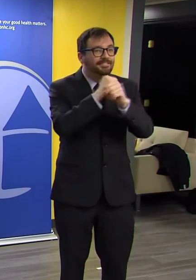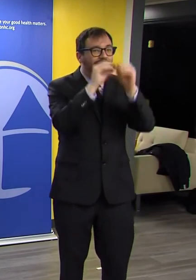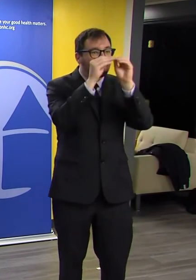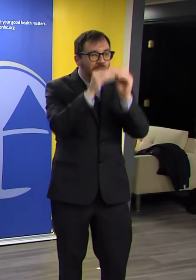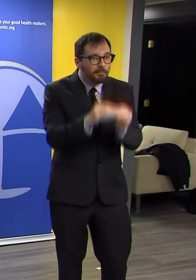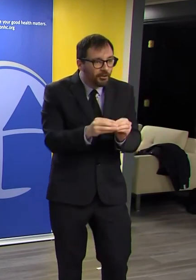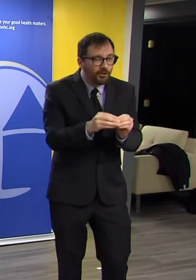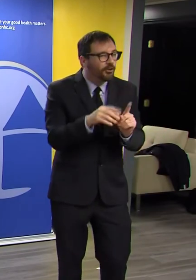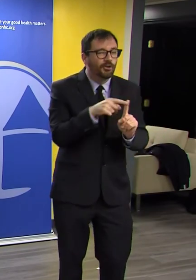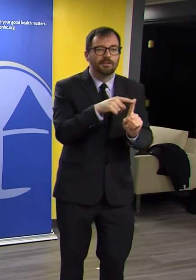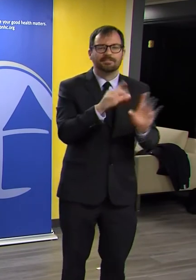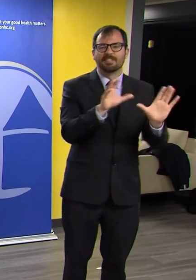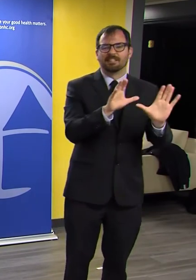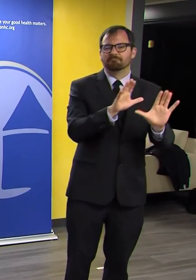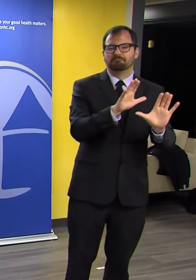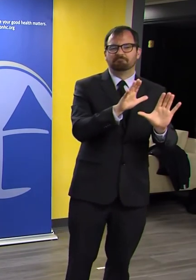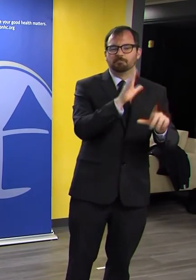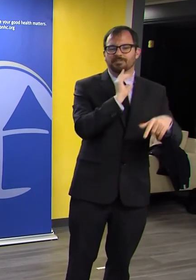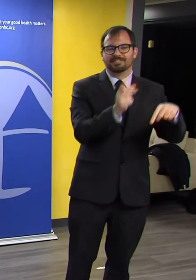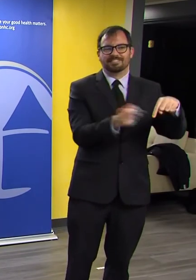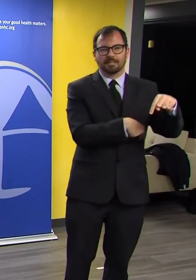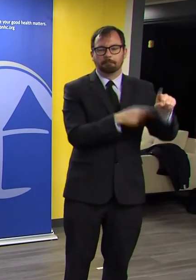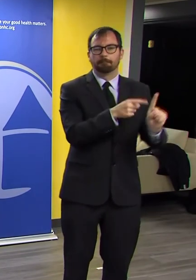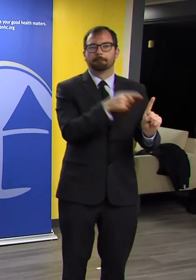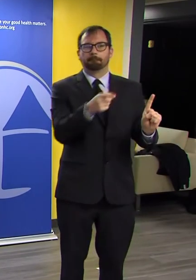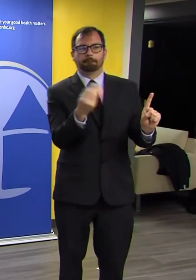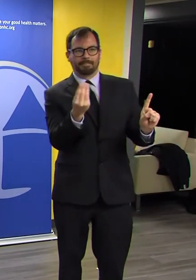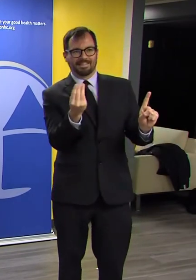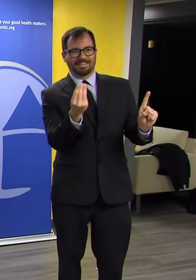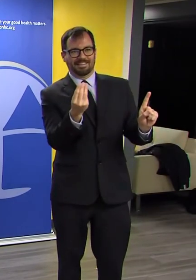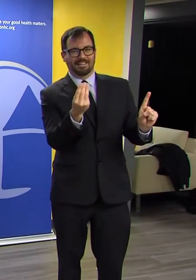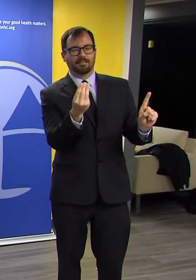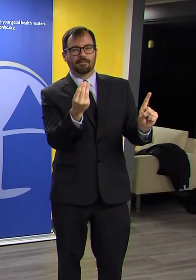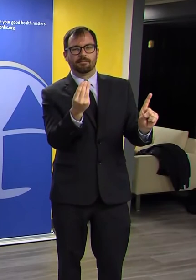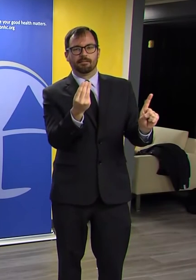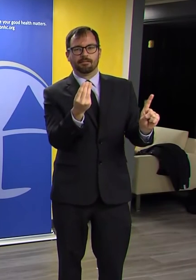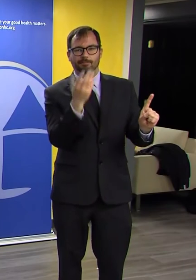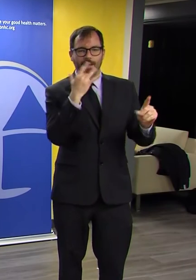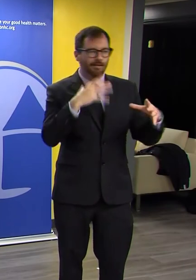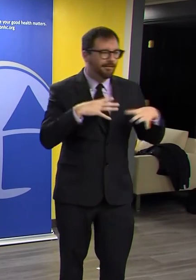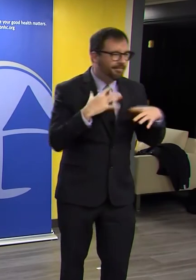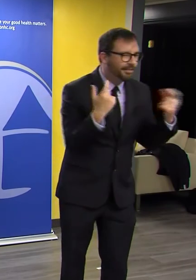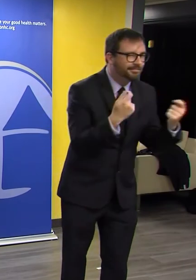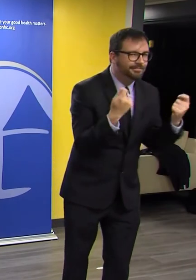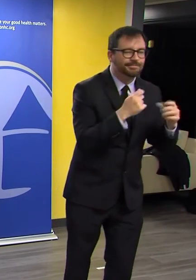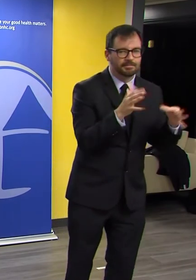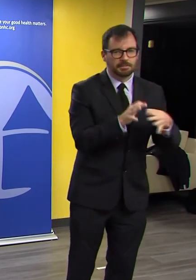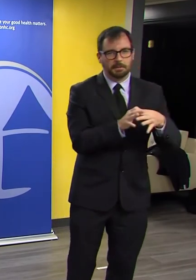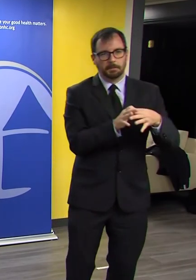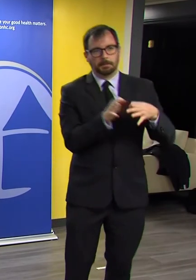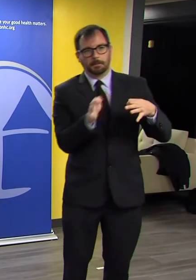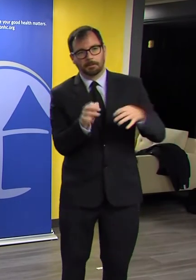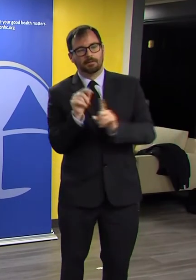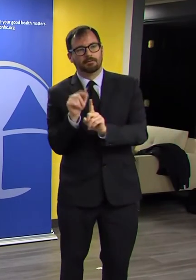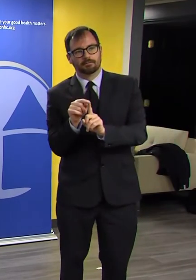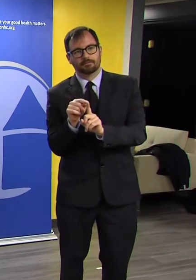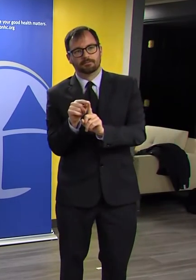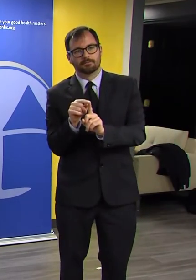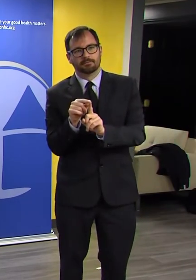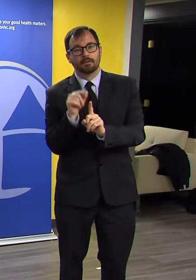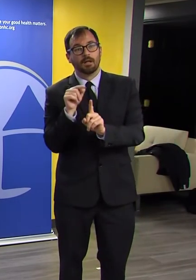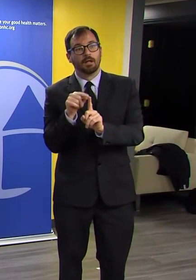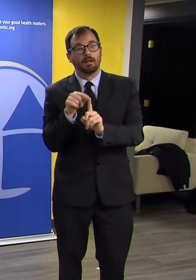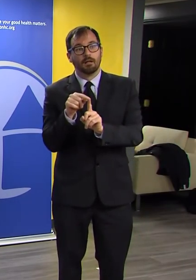Monday, April 5th. And that report will include two days worth of data. Remember, practice your public fidelity